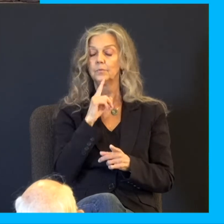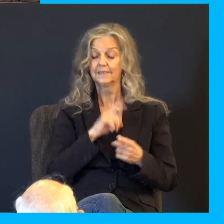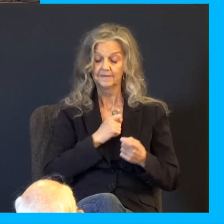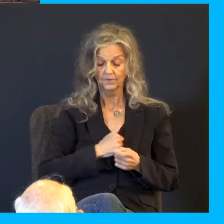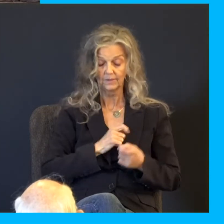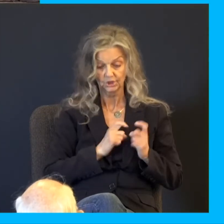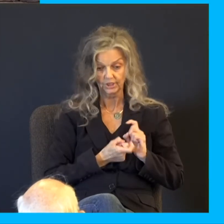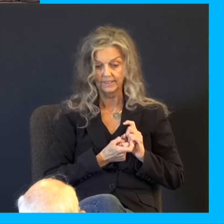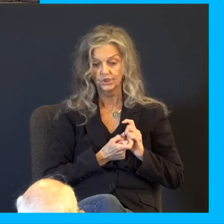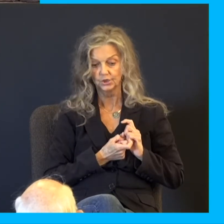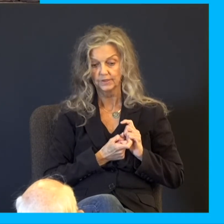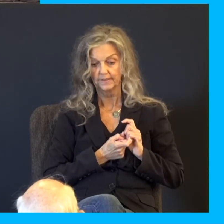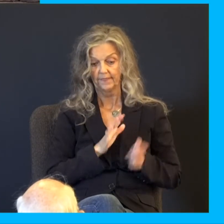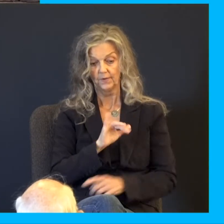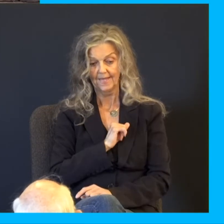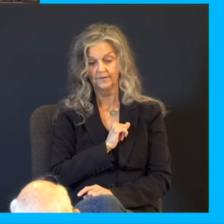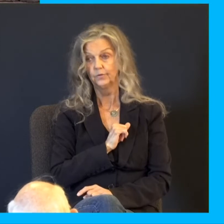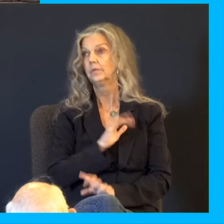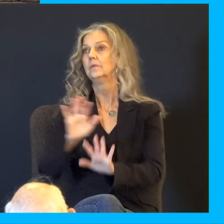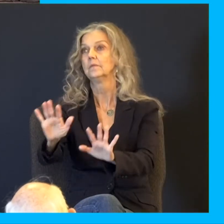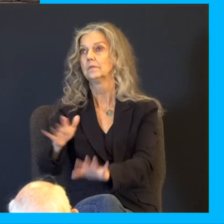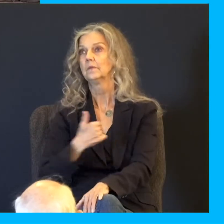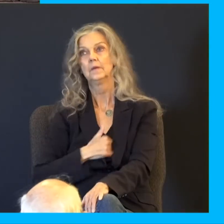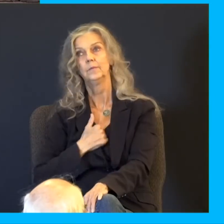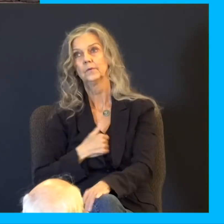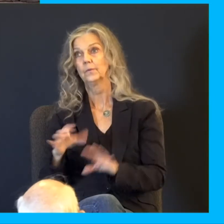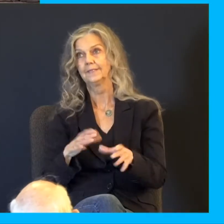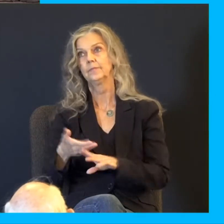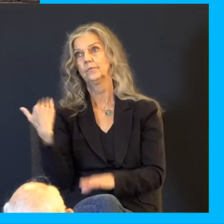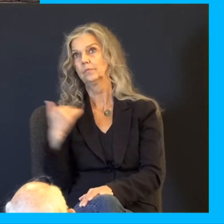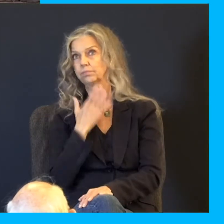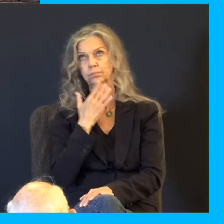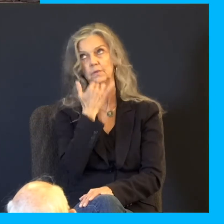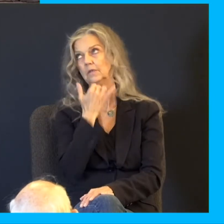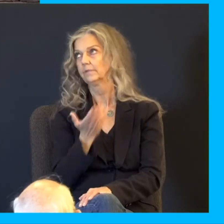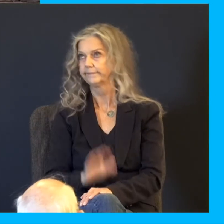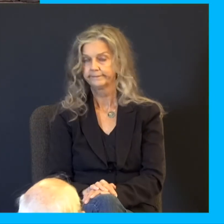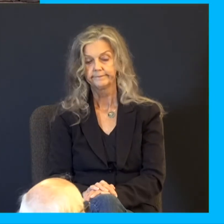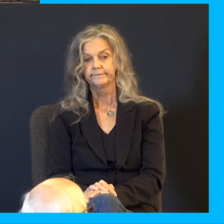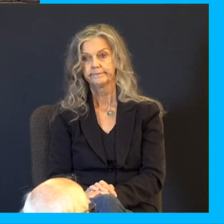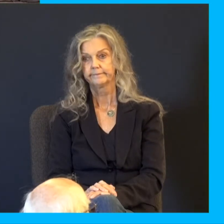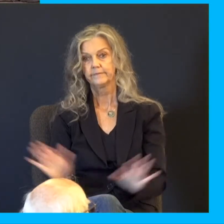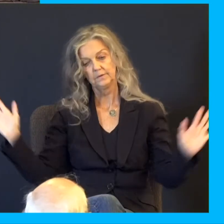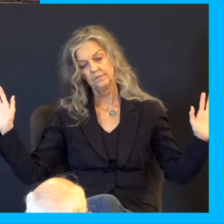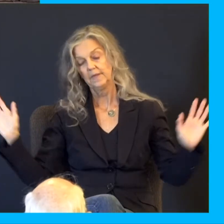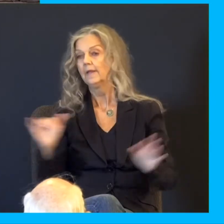they simply say, I owe you an apology. What I have done was wrong. They own it. They don't say, I'm sorry,